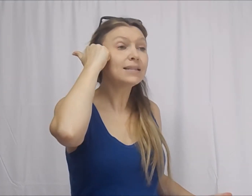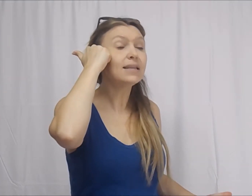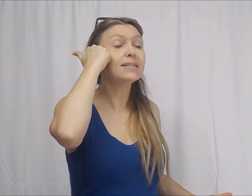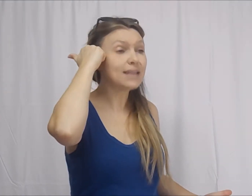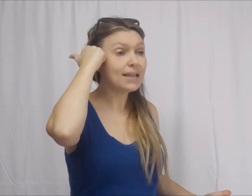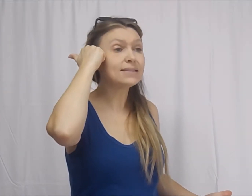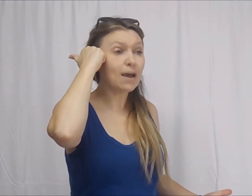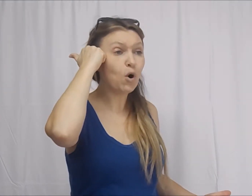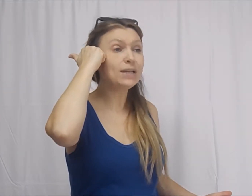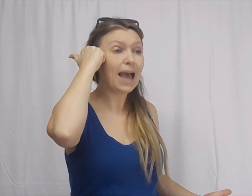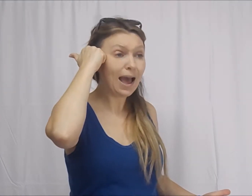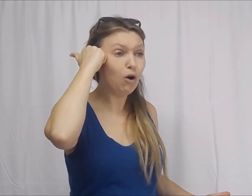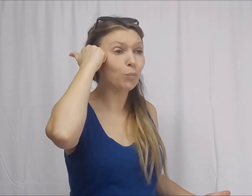someone to help.